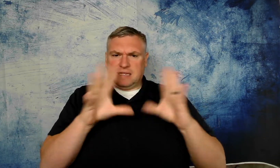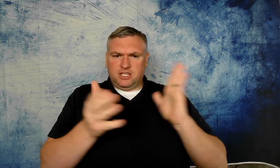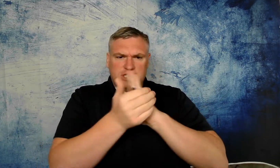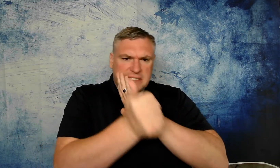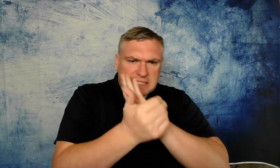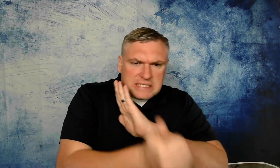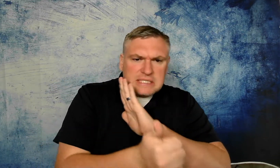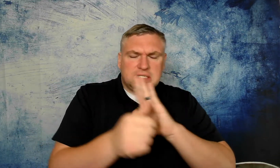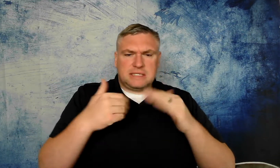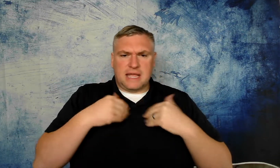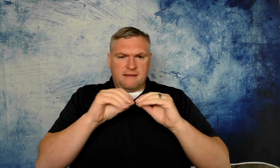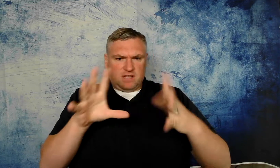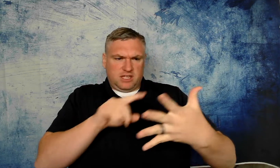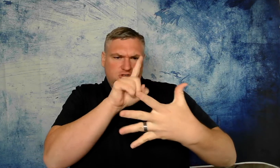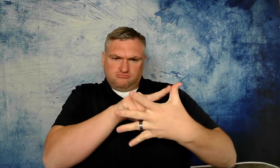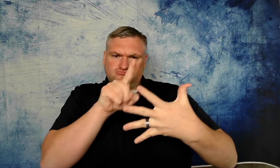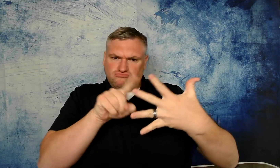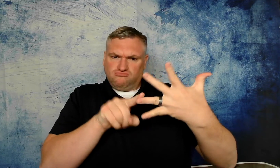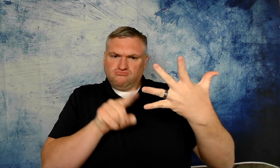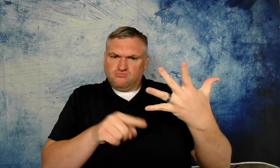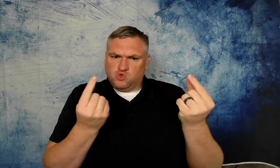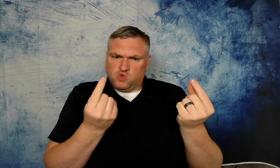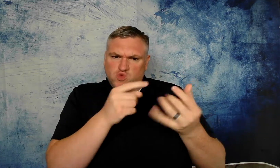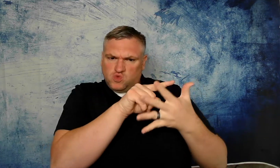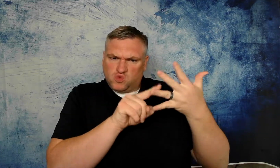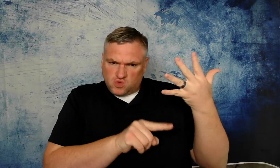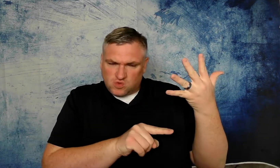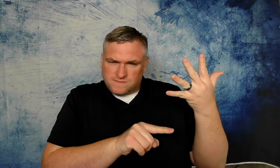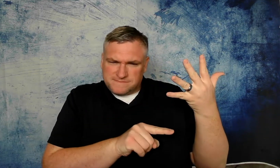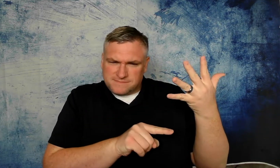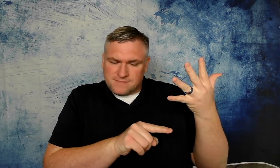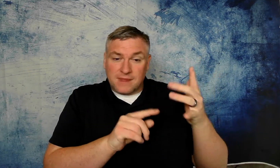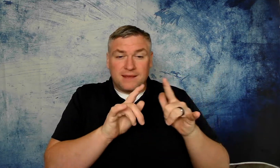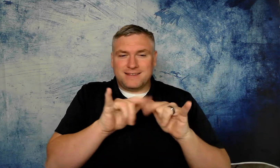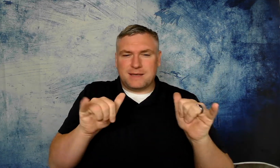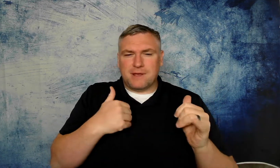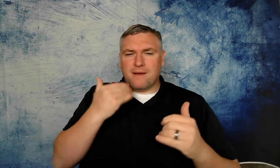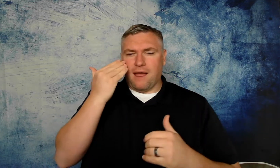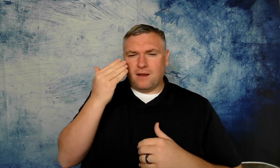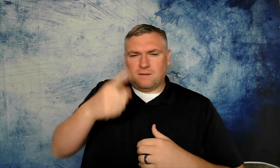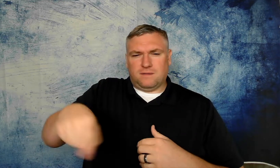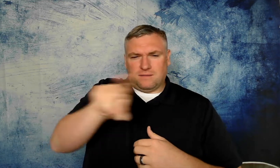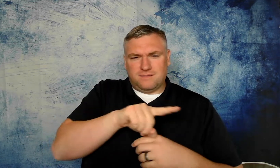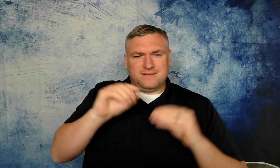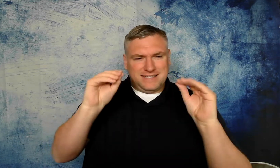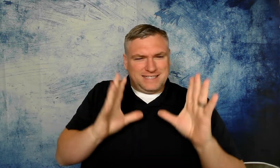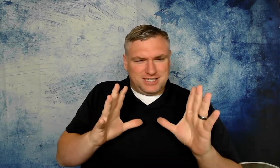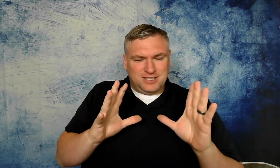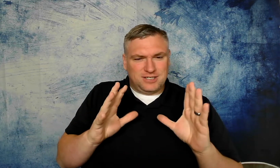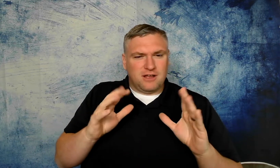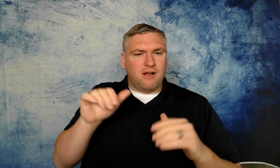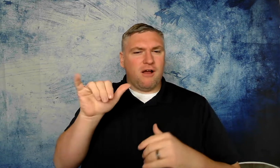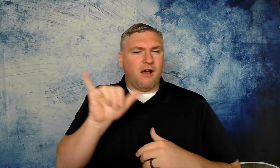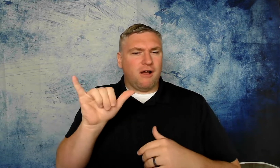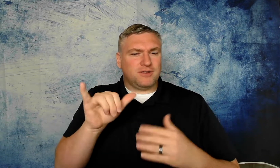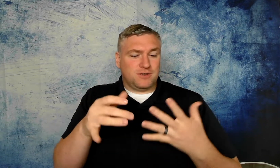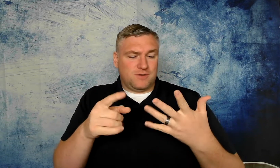they have clear skills and things that need to be measured they're clear procedures at the same time I know that you